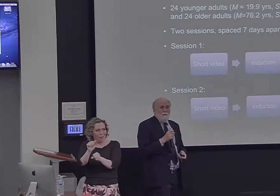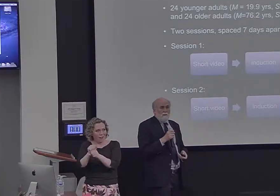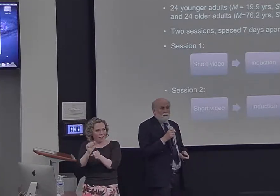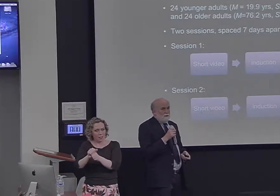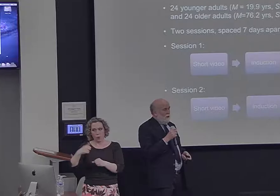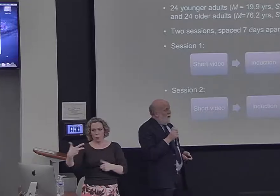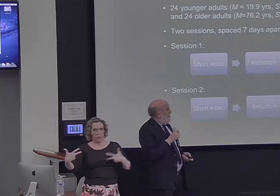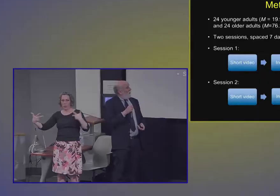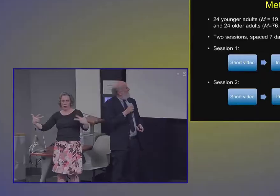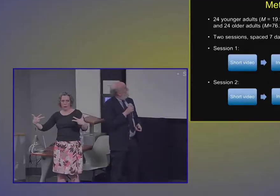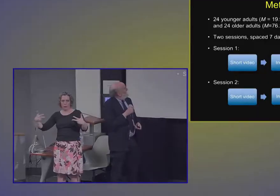about to tell you about.